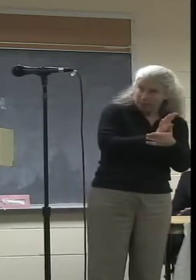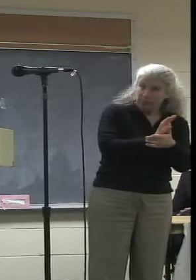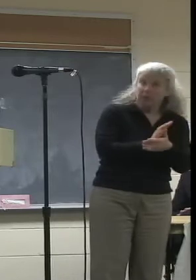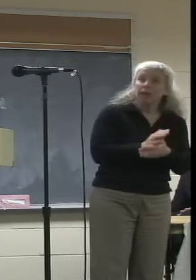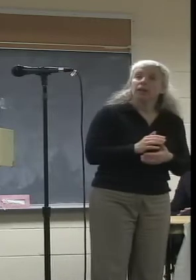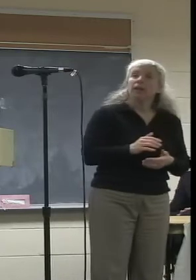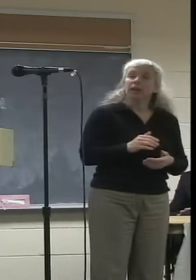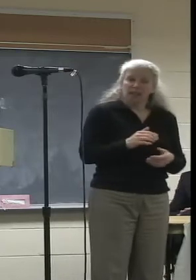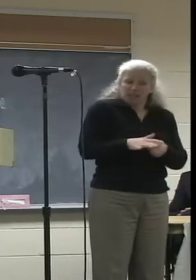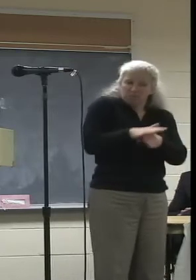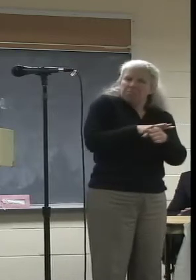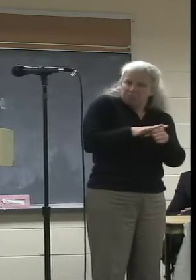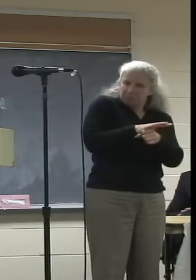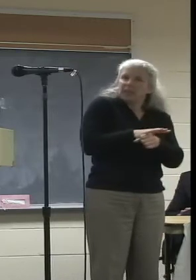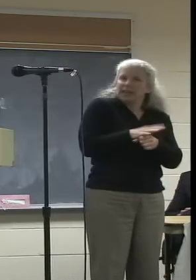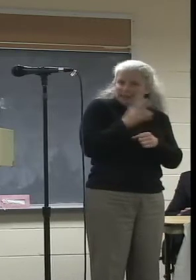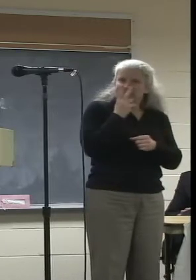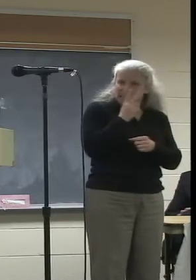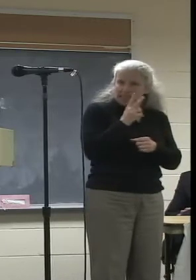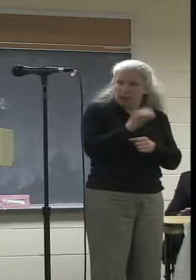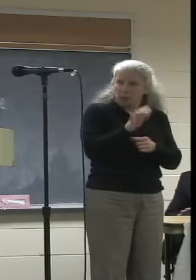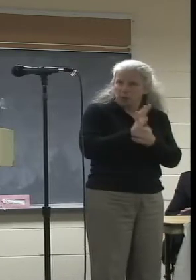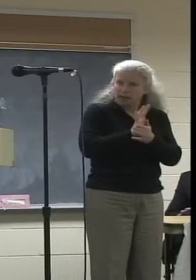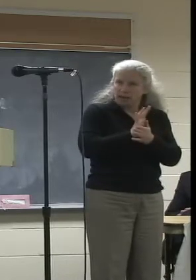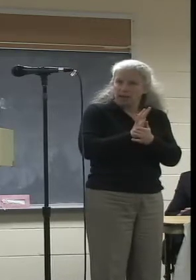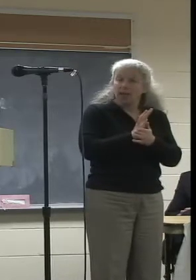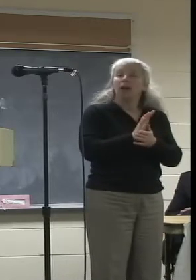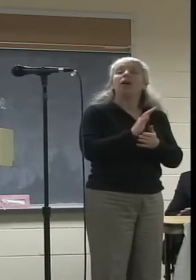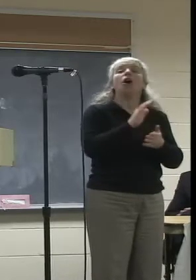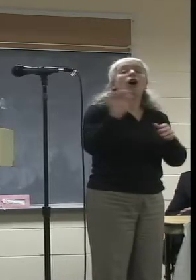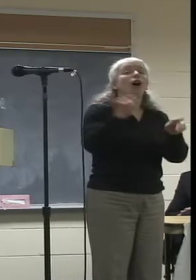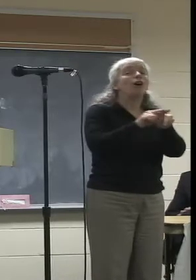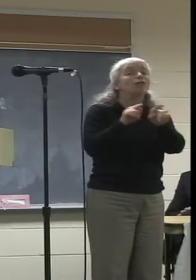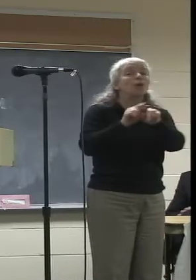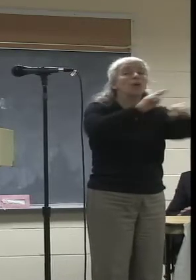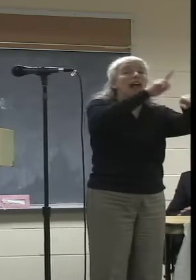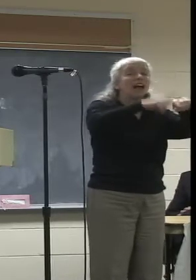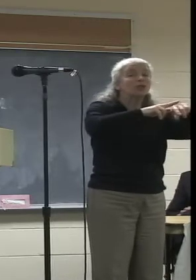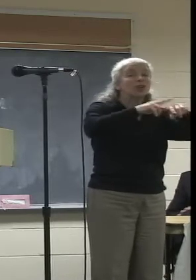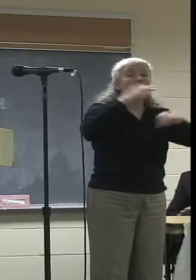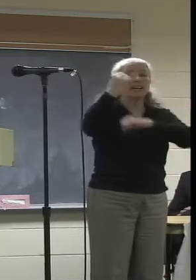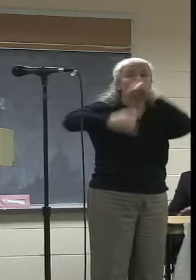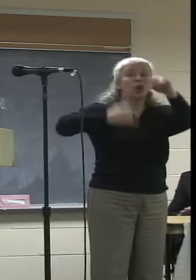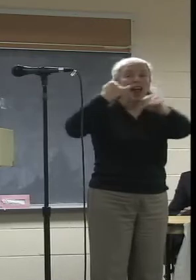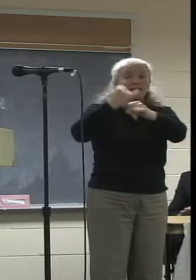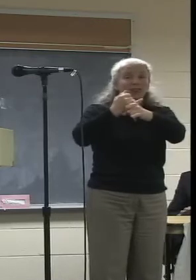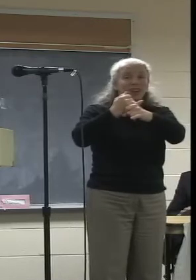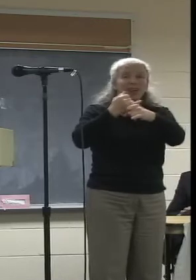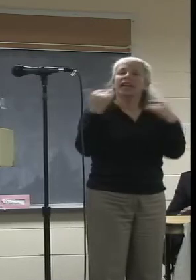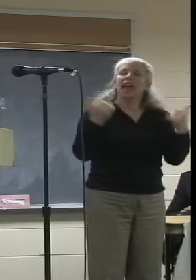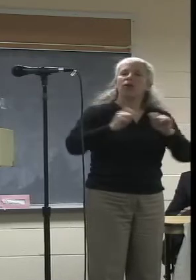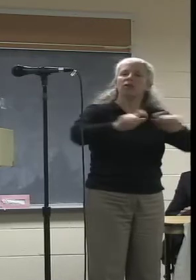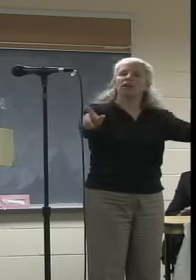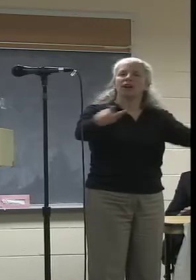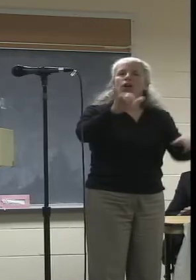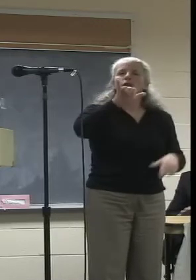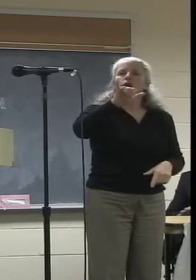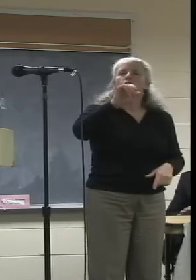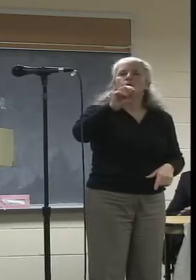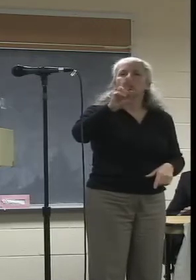locally, nationally and internationally. It's on YouTube thanks to Dave